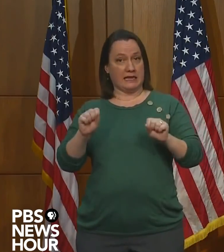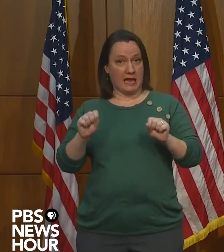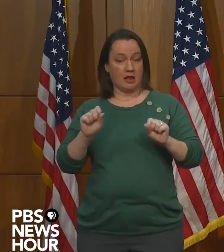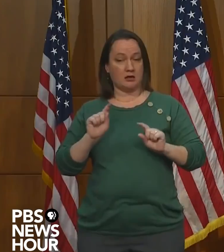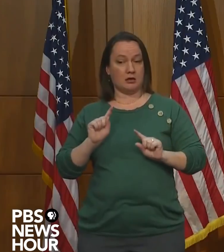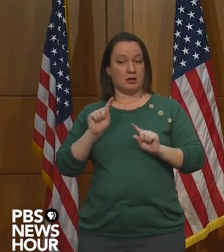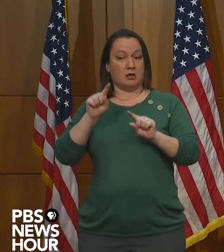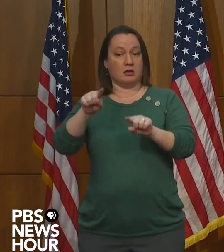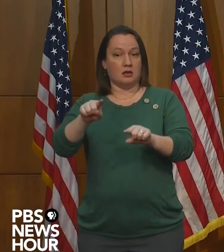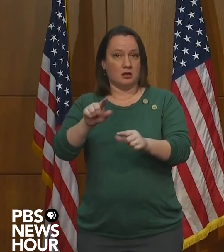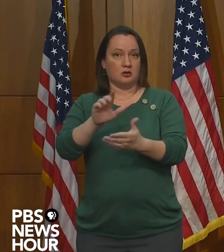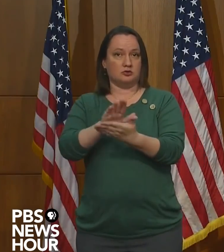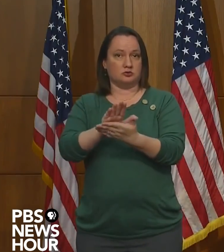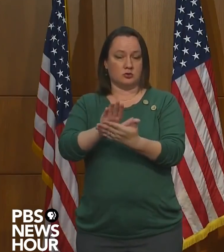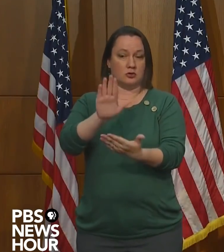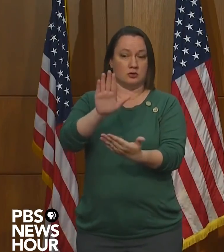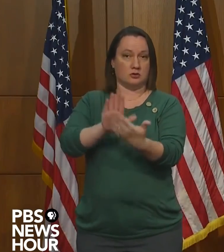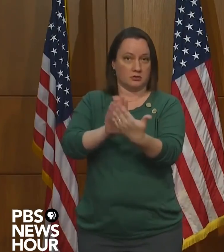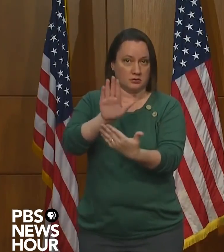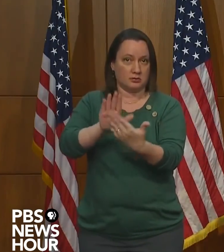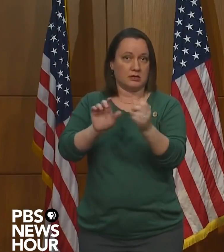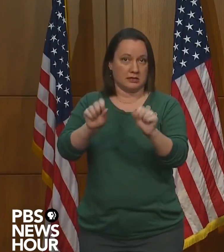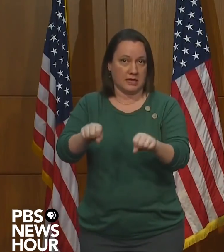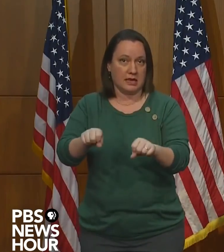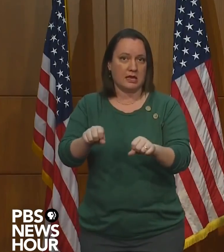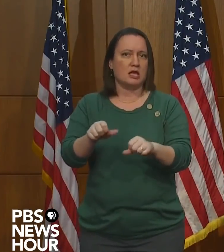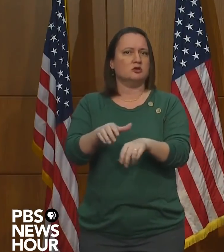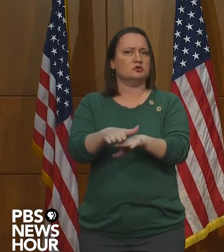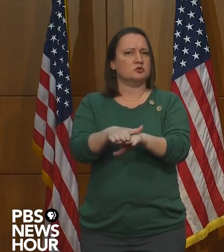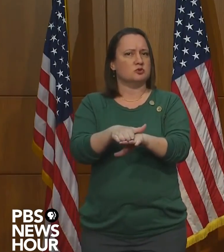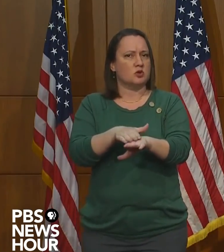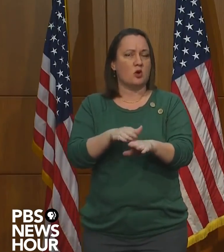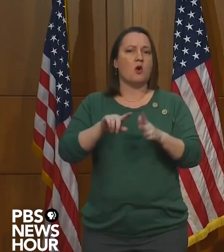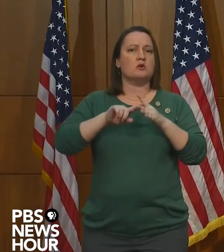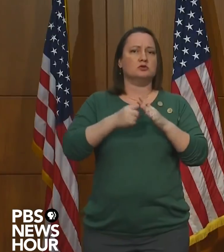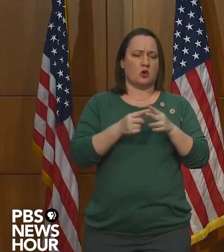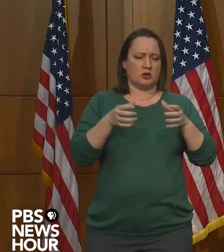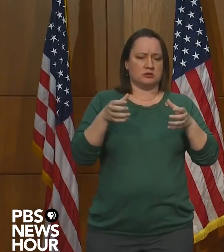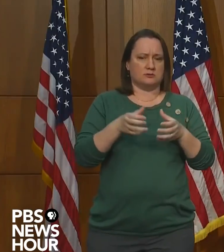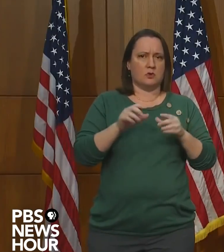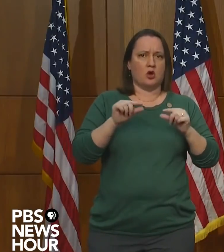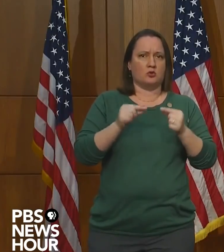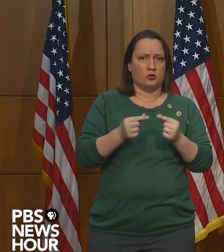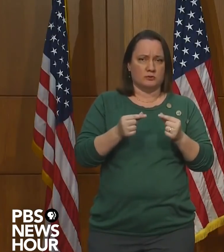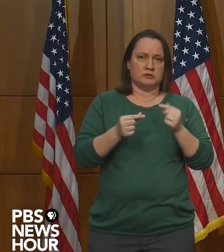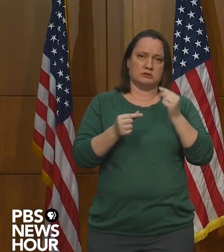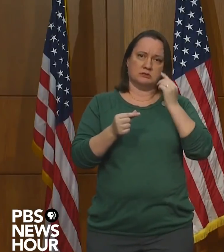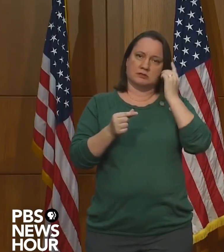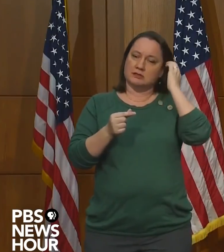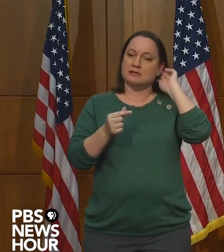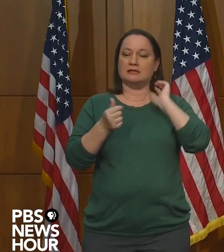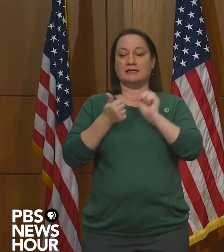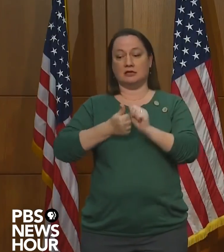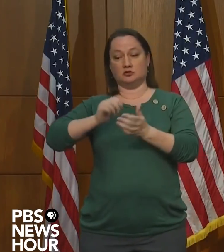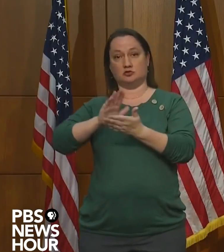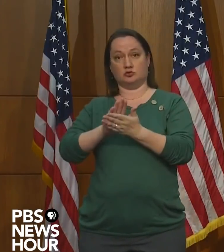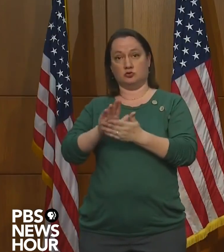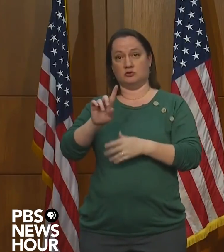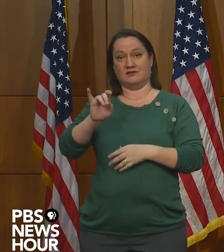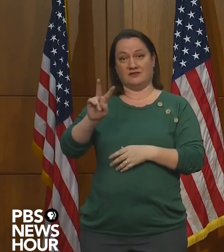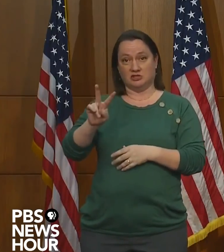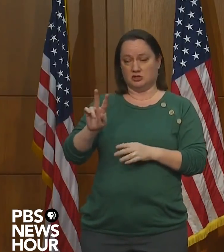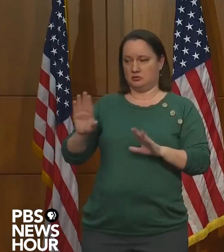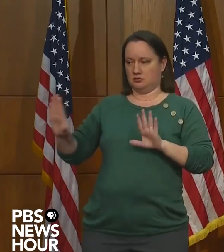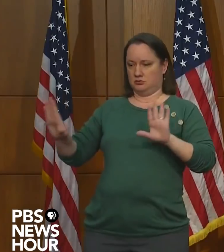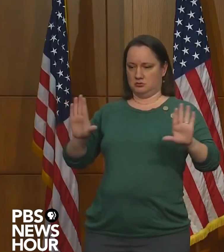but slowly. We'll start with small groups, and we'll allow each school division the flexibility that it needs